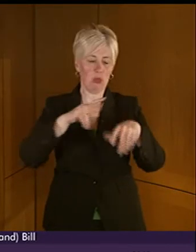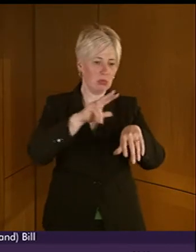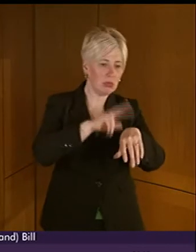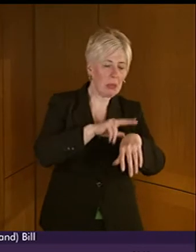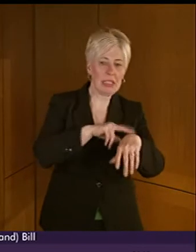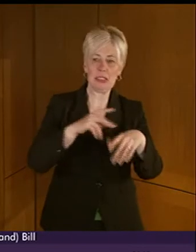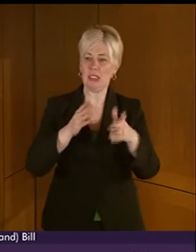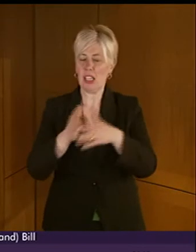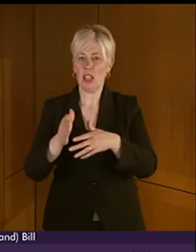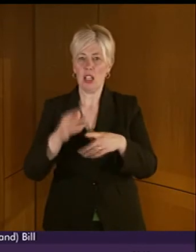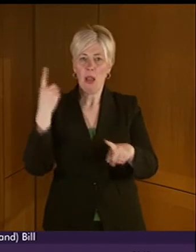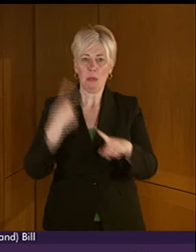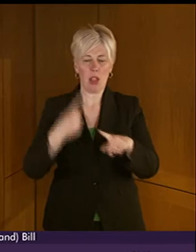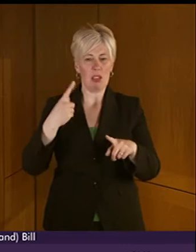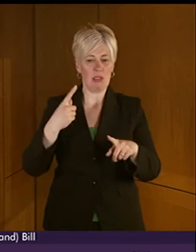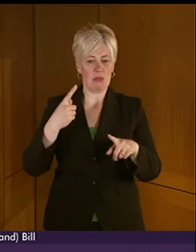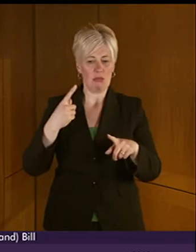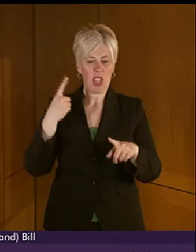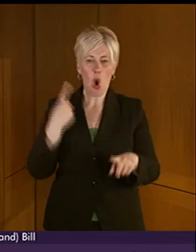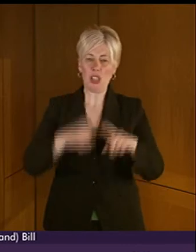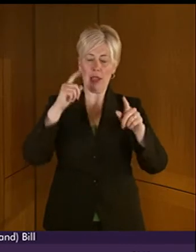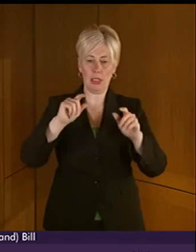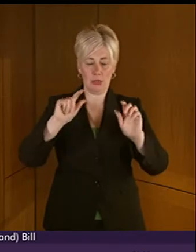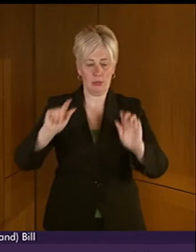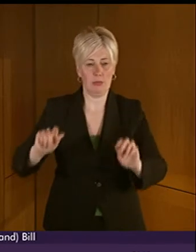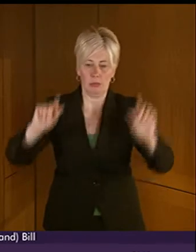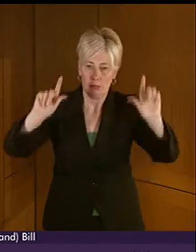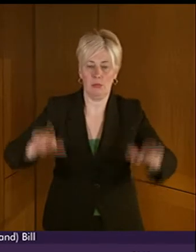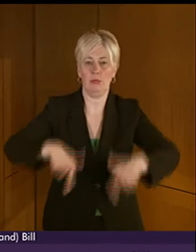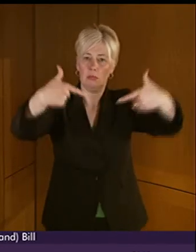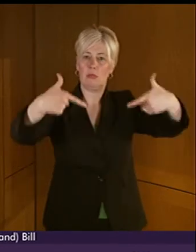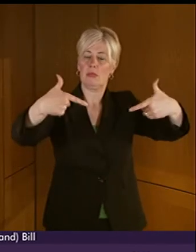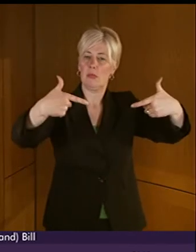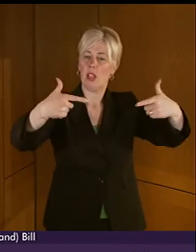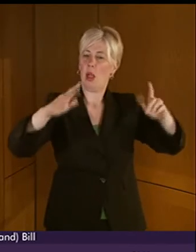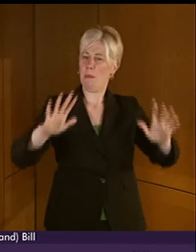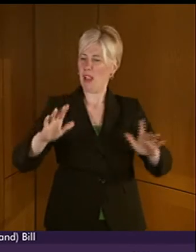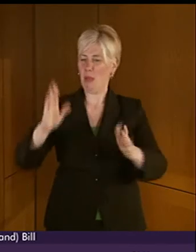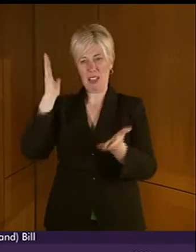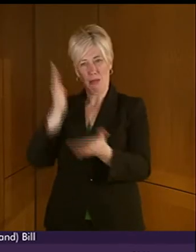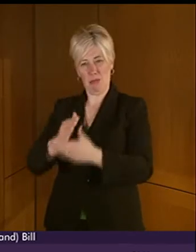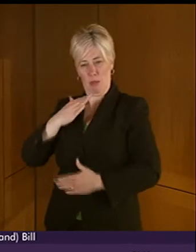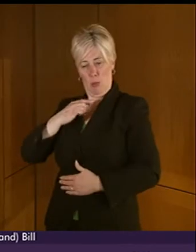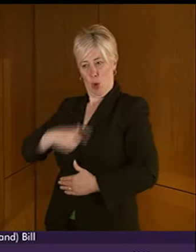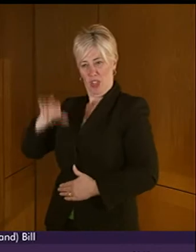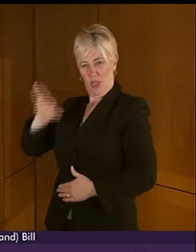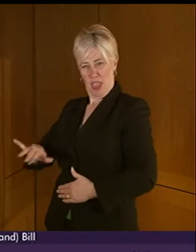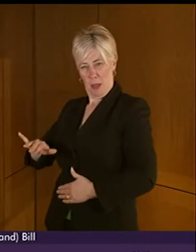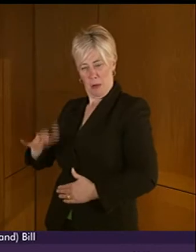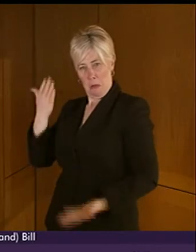actually having to have it, have somebody there at the time where you can have automatic translation, perhaps with a time delay.